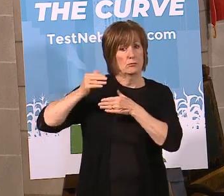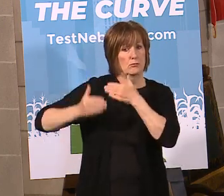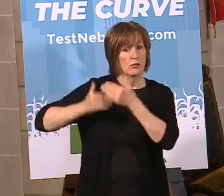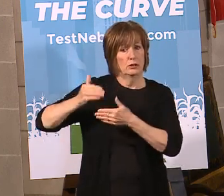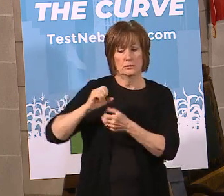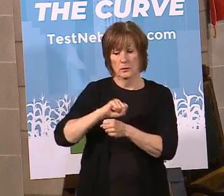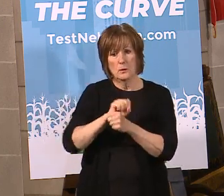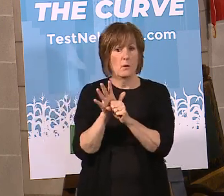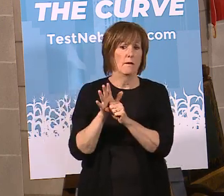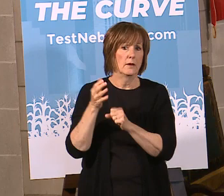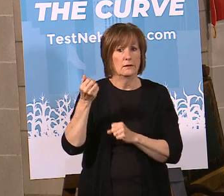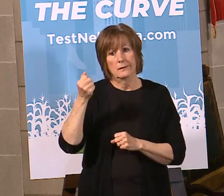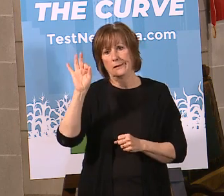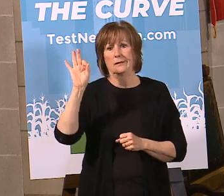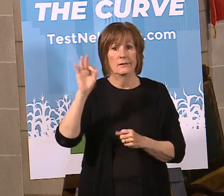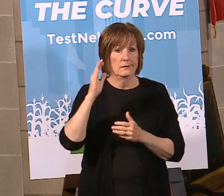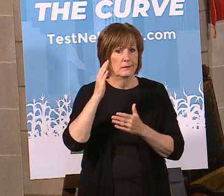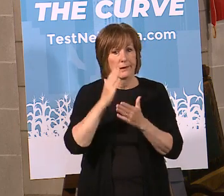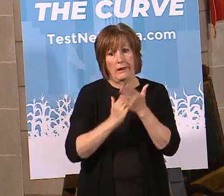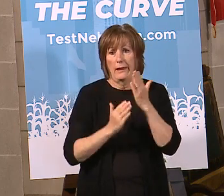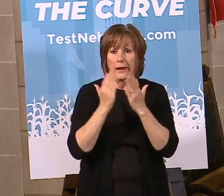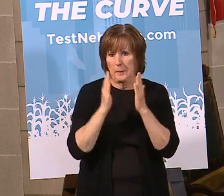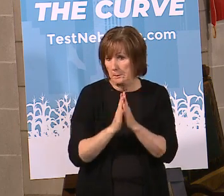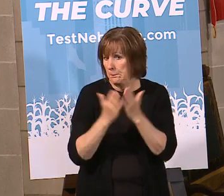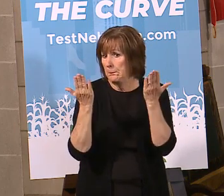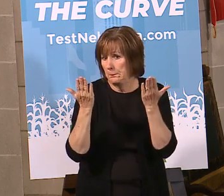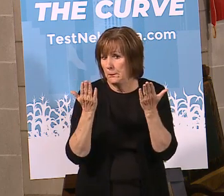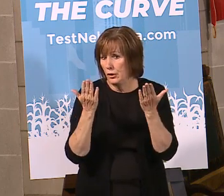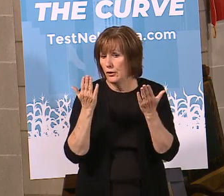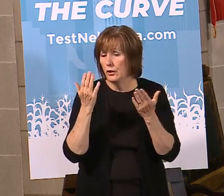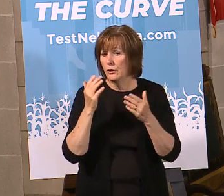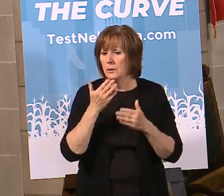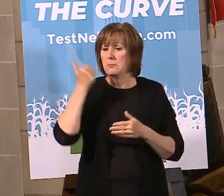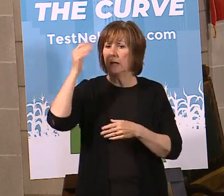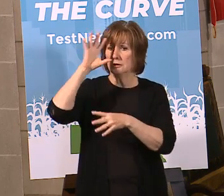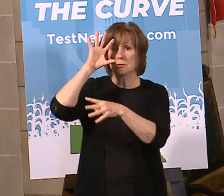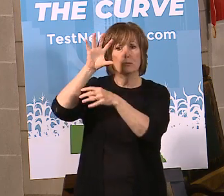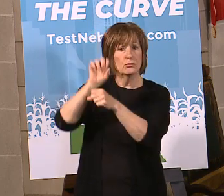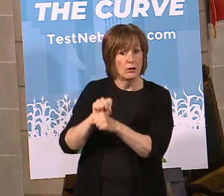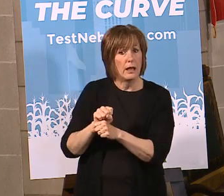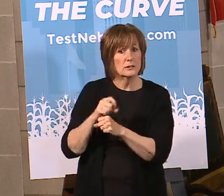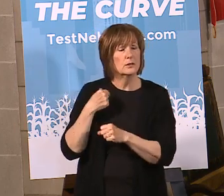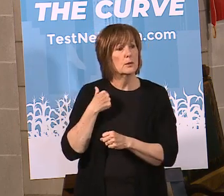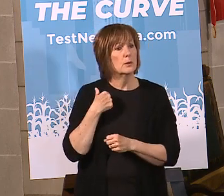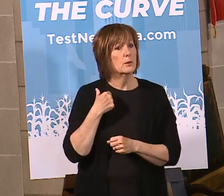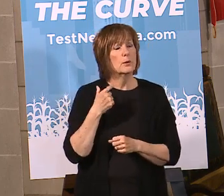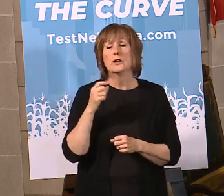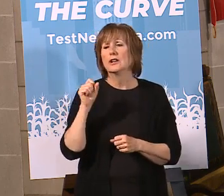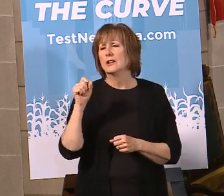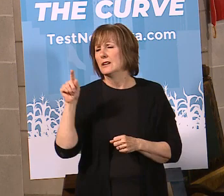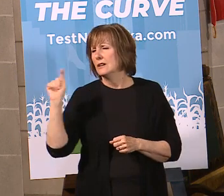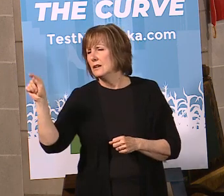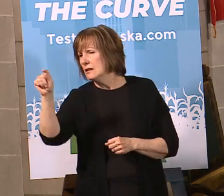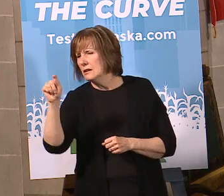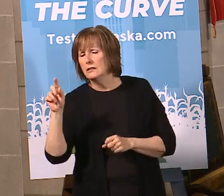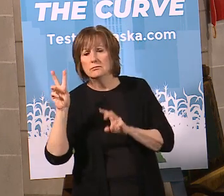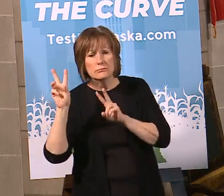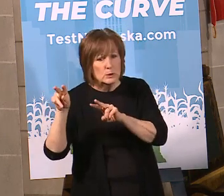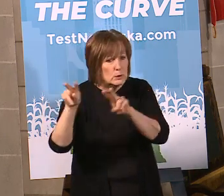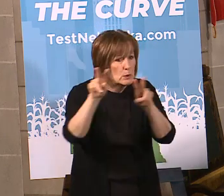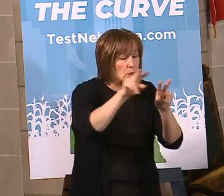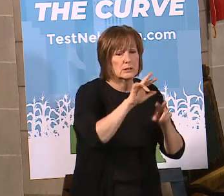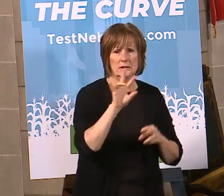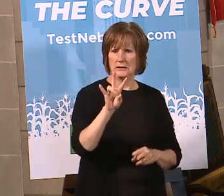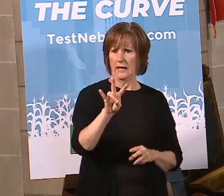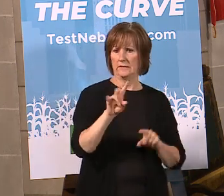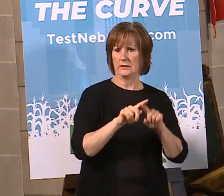COVID-19 handbook with best practices. We've toured about seven. We, Shelly and Dr. James Lawler have